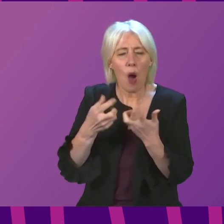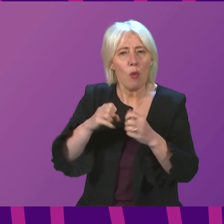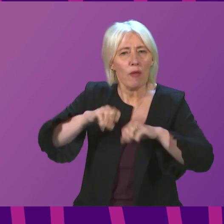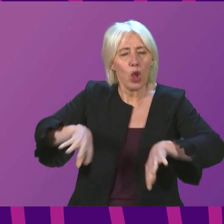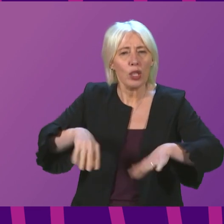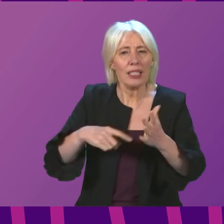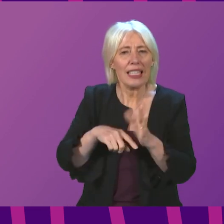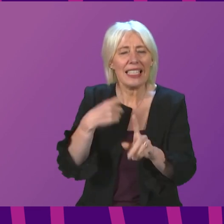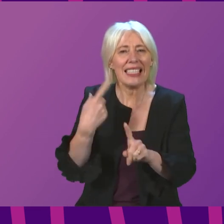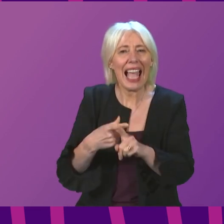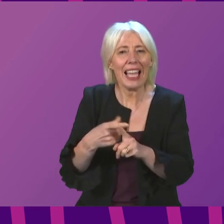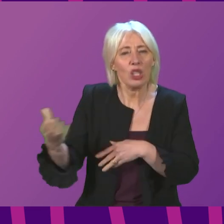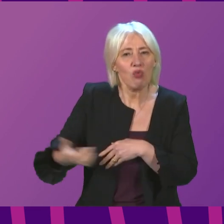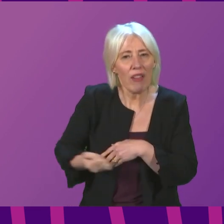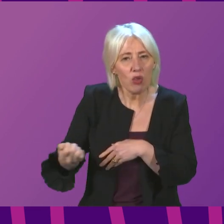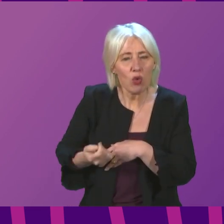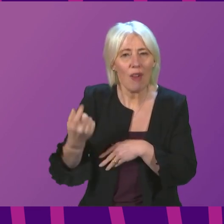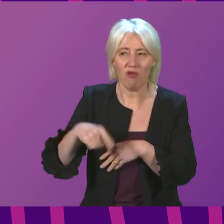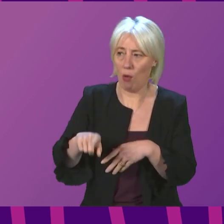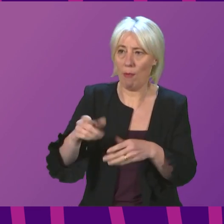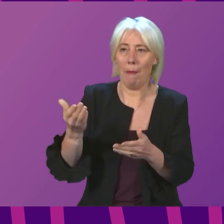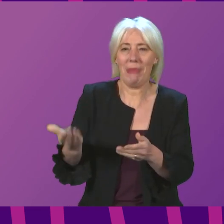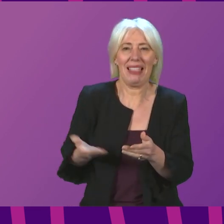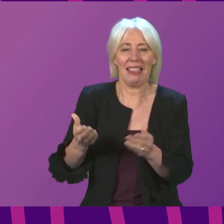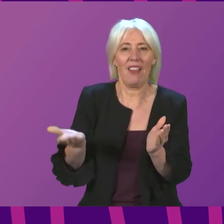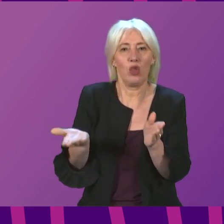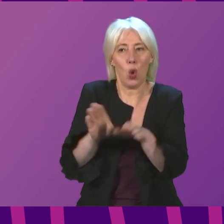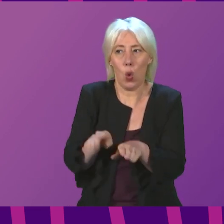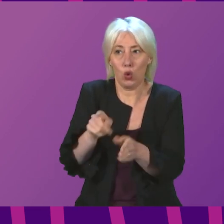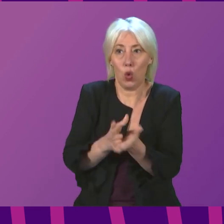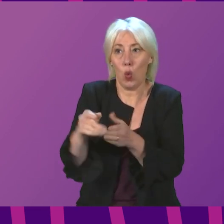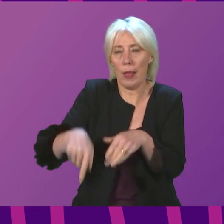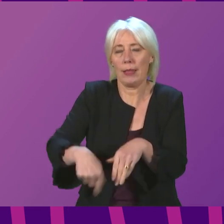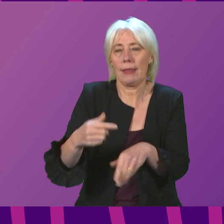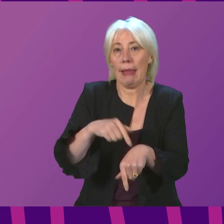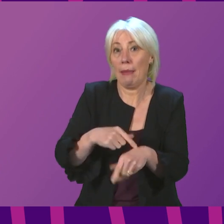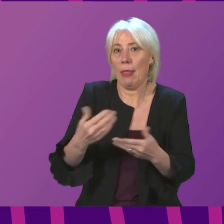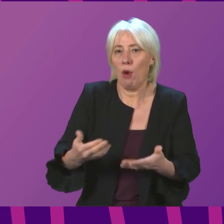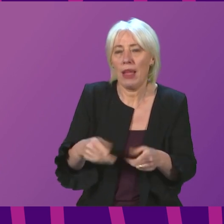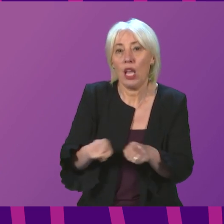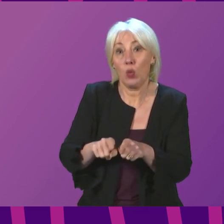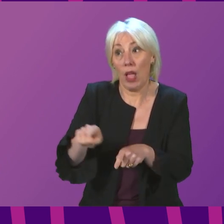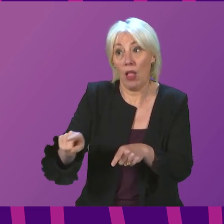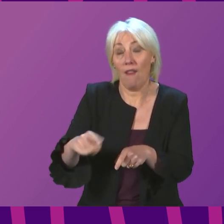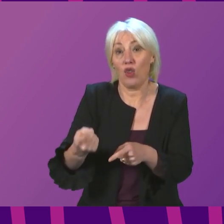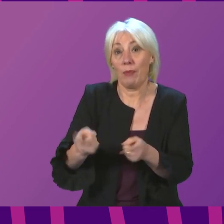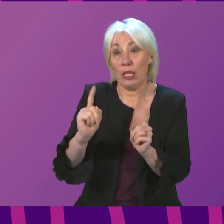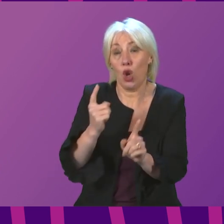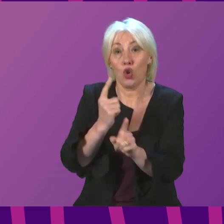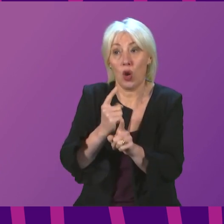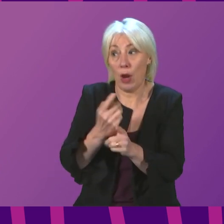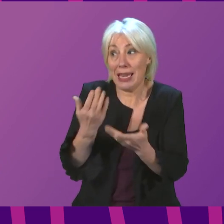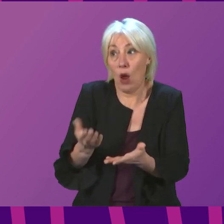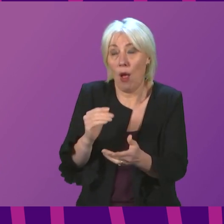from business failures precipitated by the current restrictions? Given what the First Minister has said about getting that